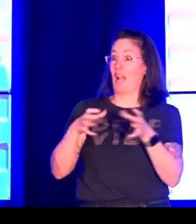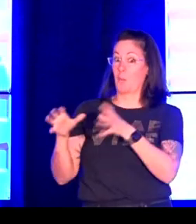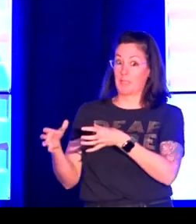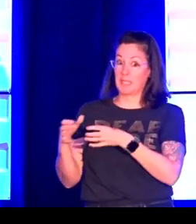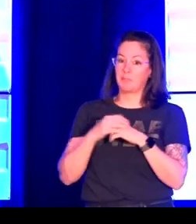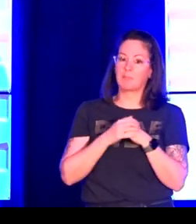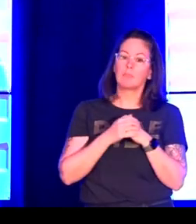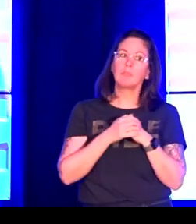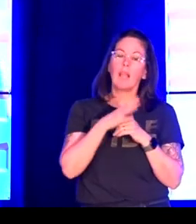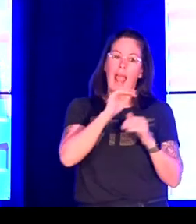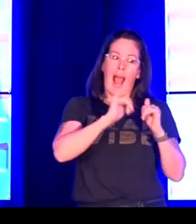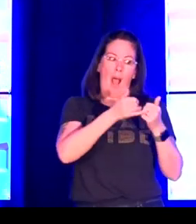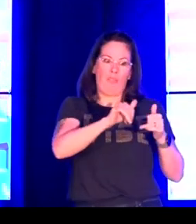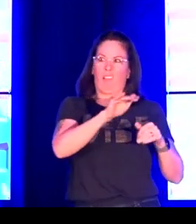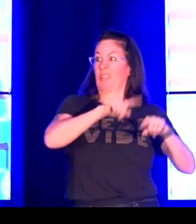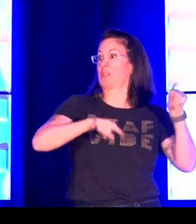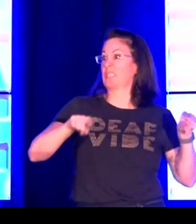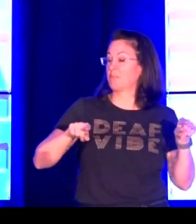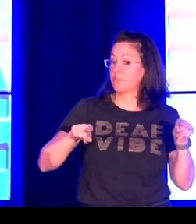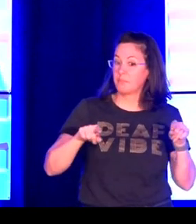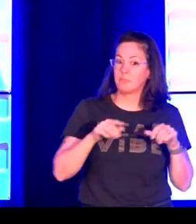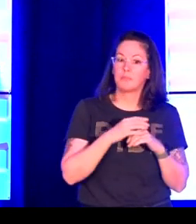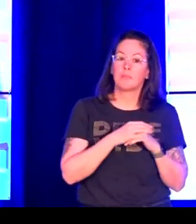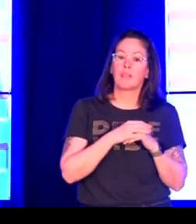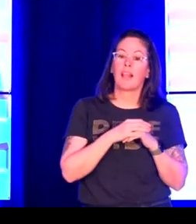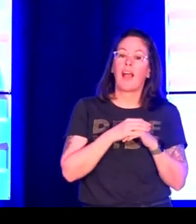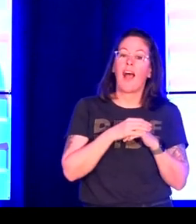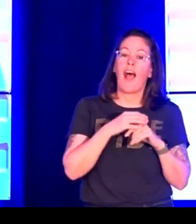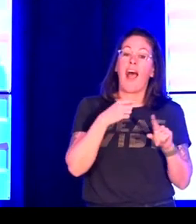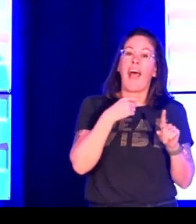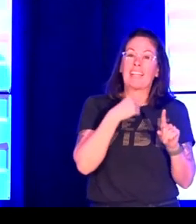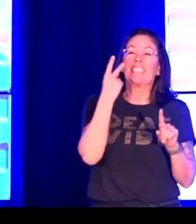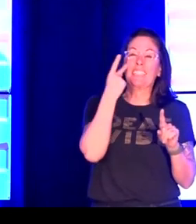how they interact with each other, how all of that varies,